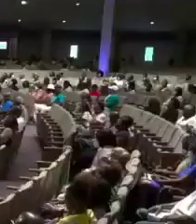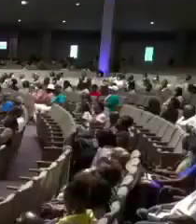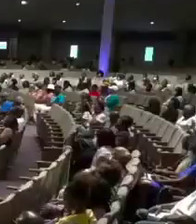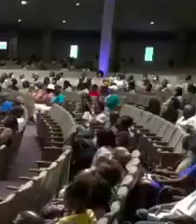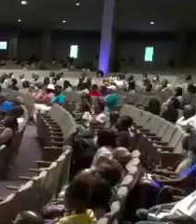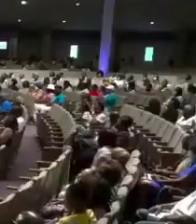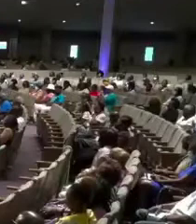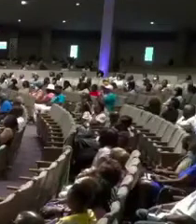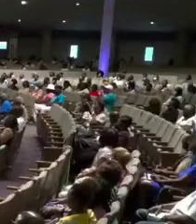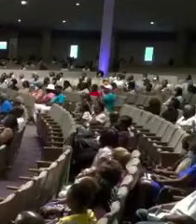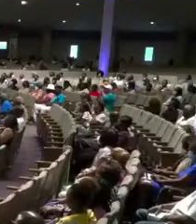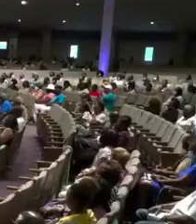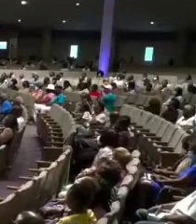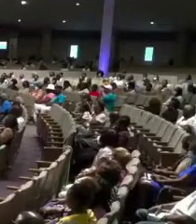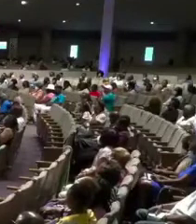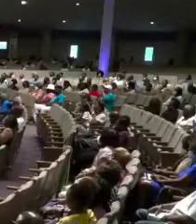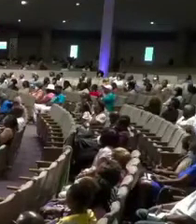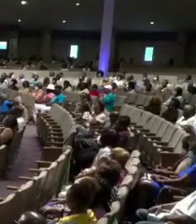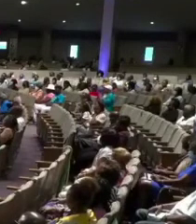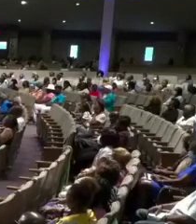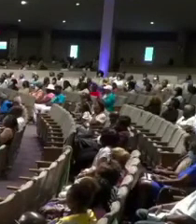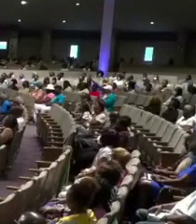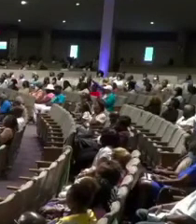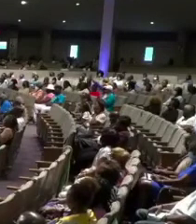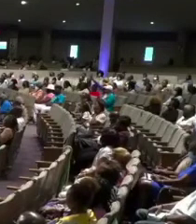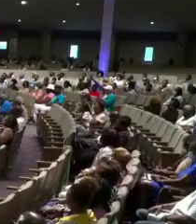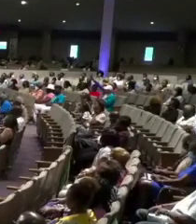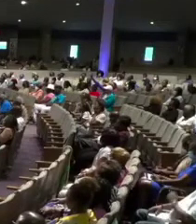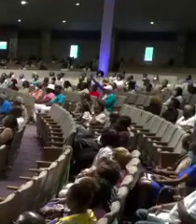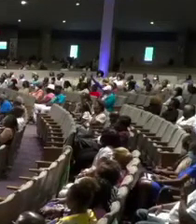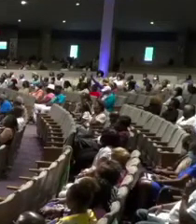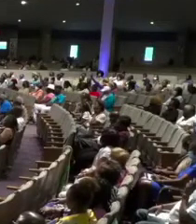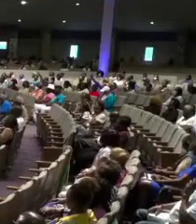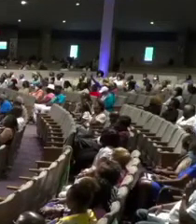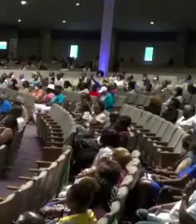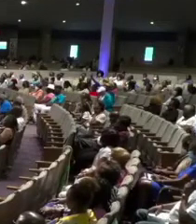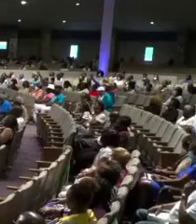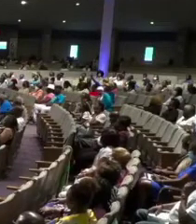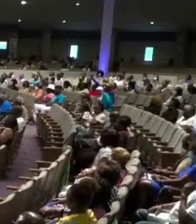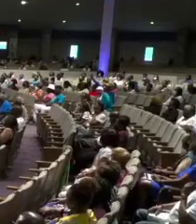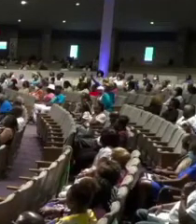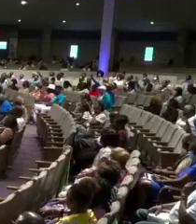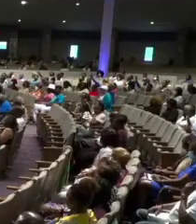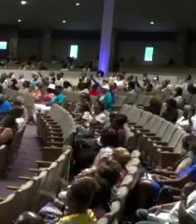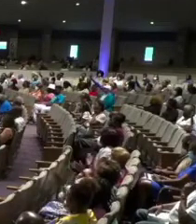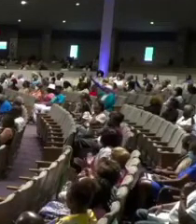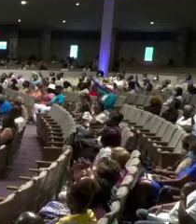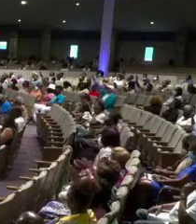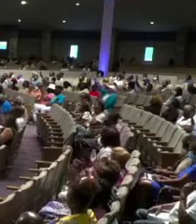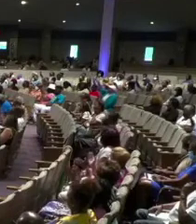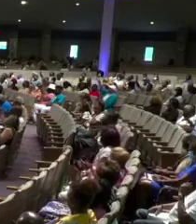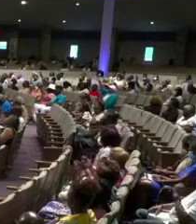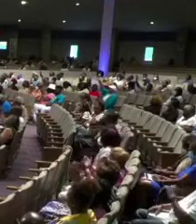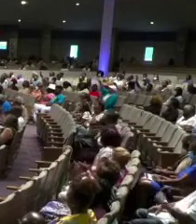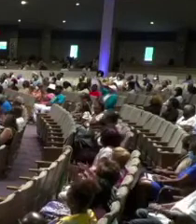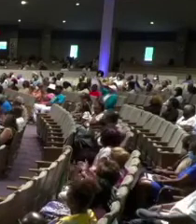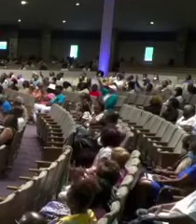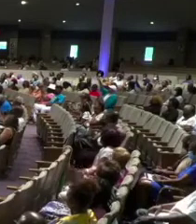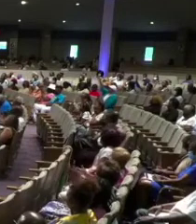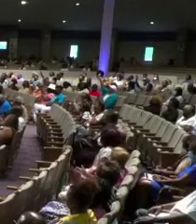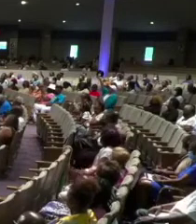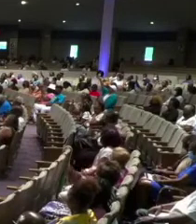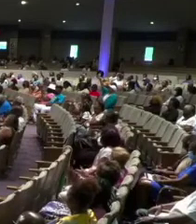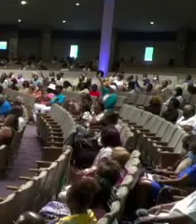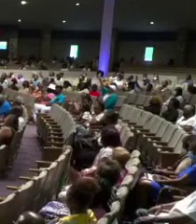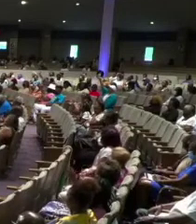He gave you the spirit of popularity so you can learn how to be a blessing to somebody else. He set